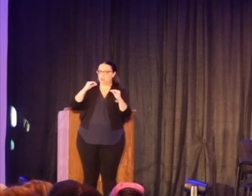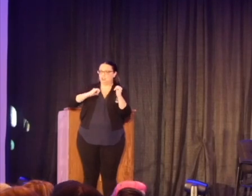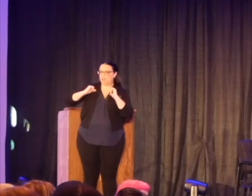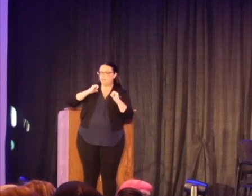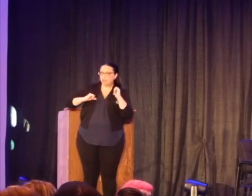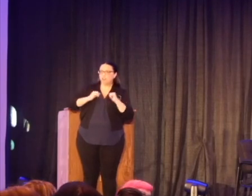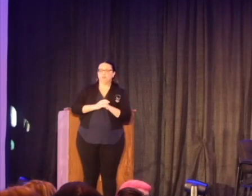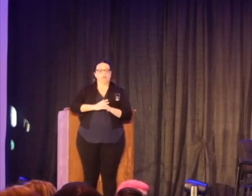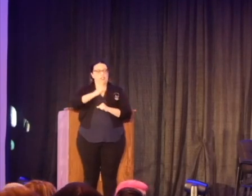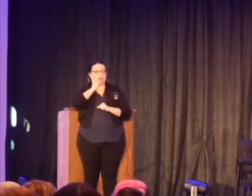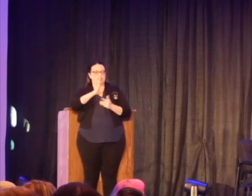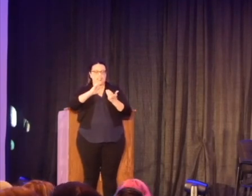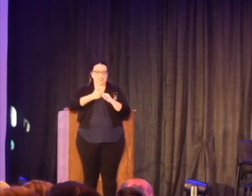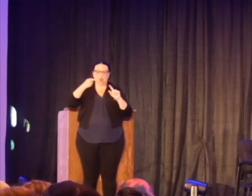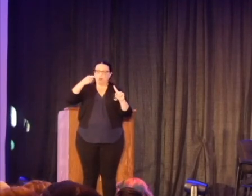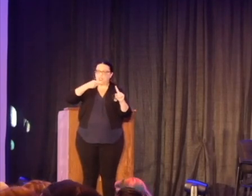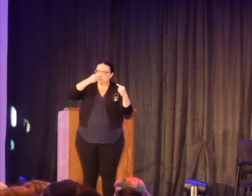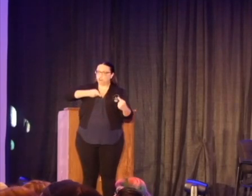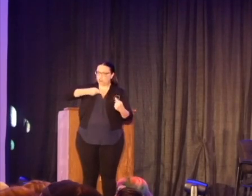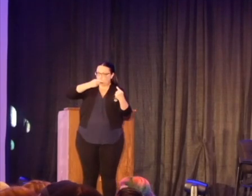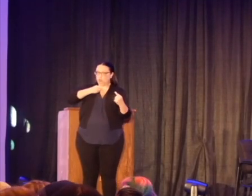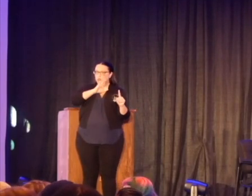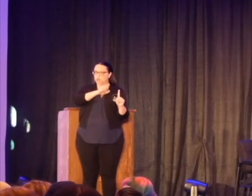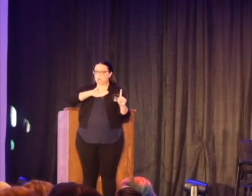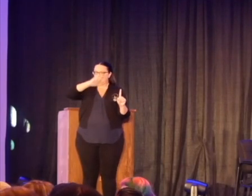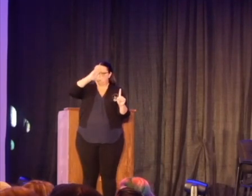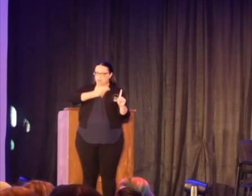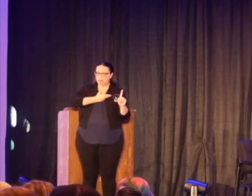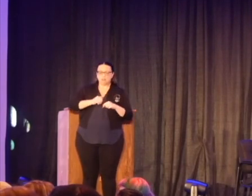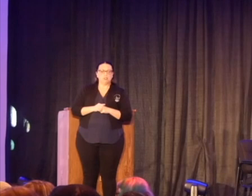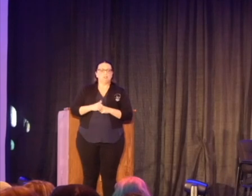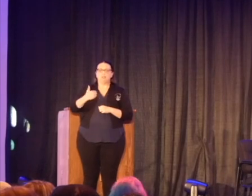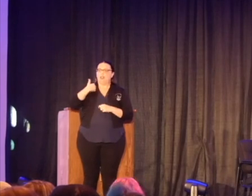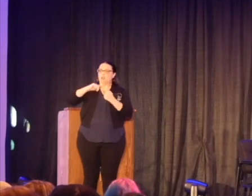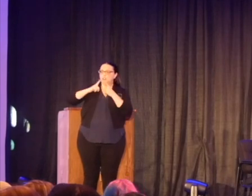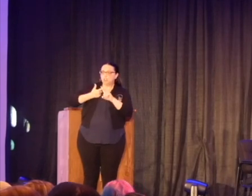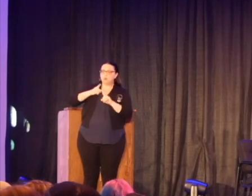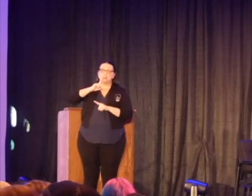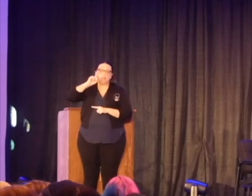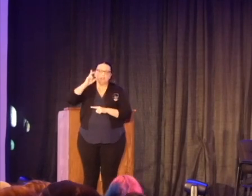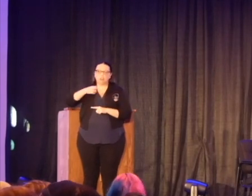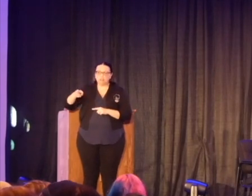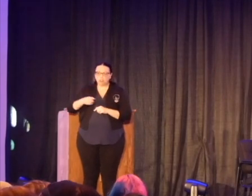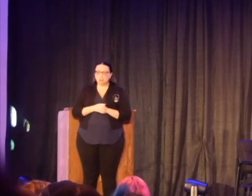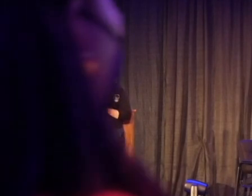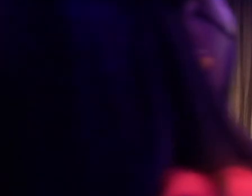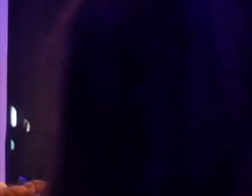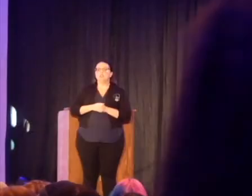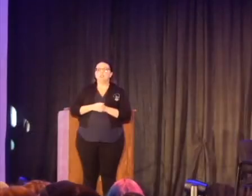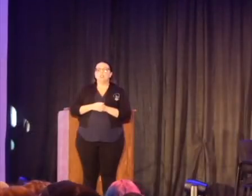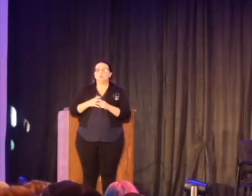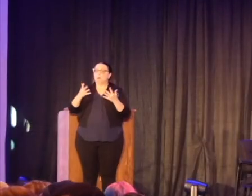have seen ways that he's struggled and I have friends who are deaf and hard of hearing and so when I